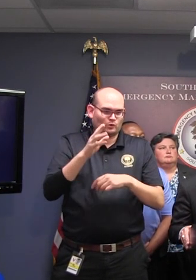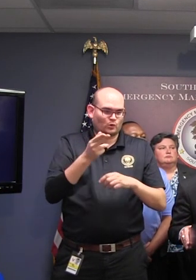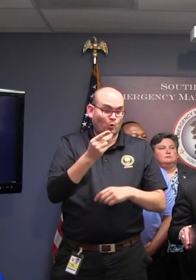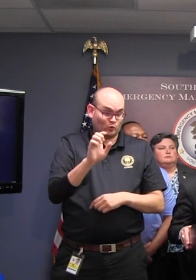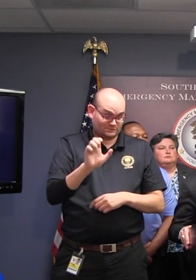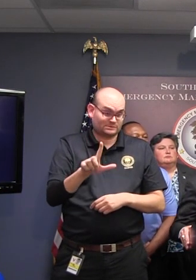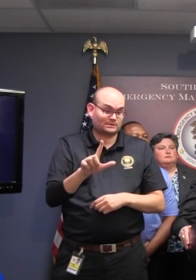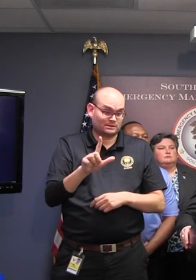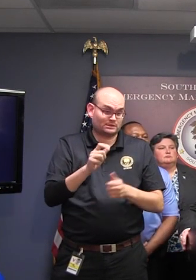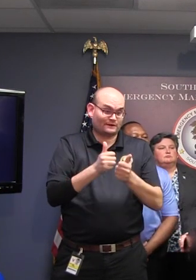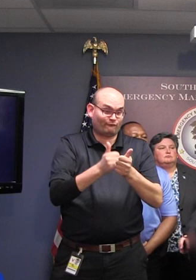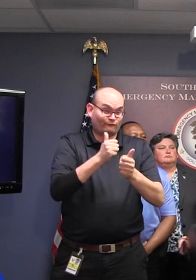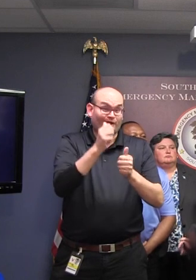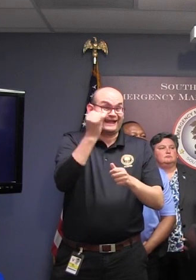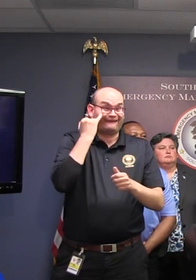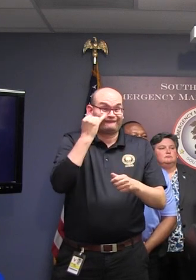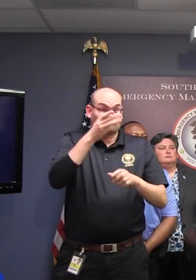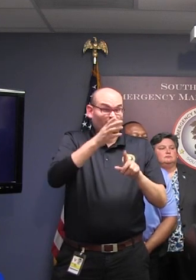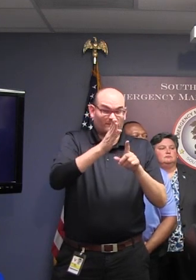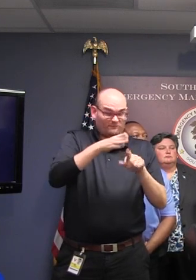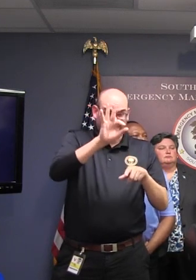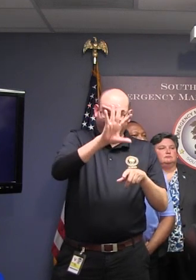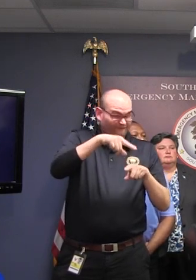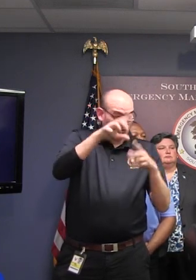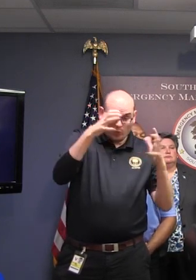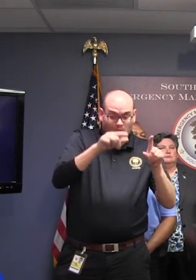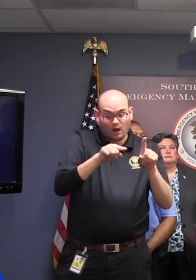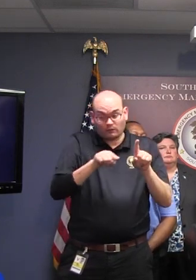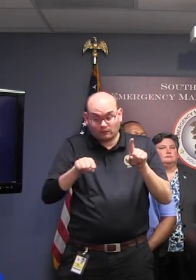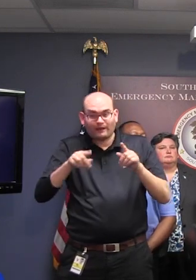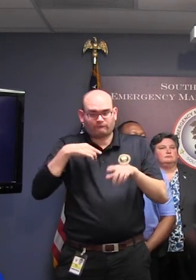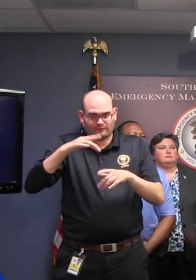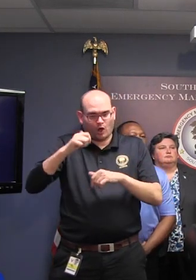cone. Thank you. Any more questions?